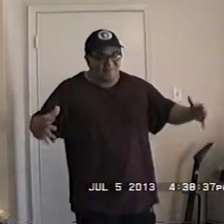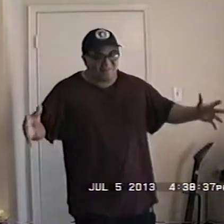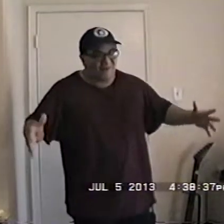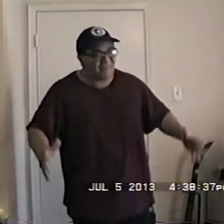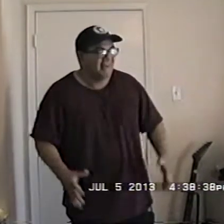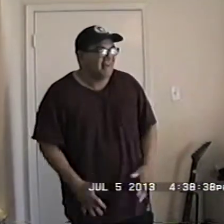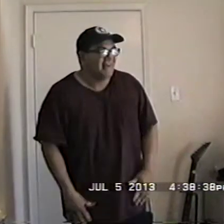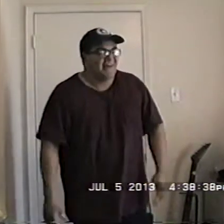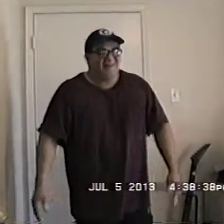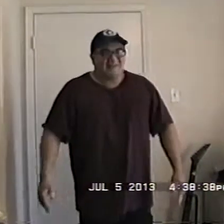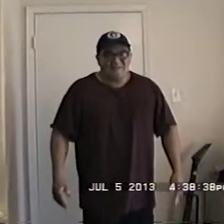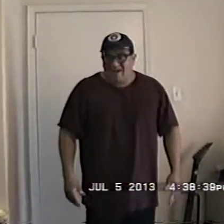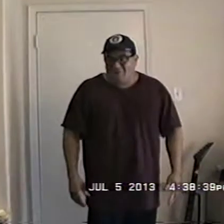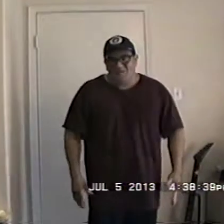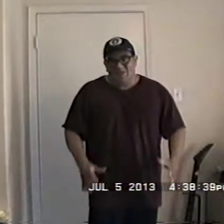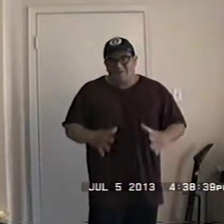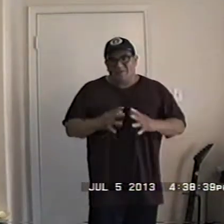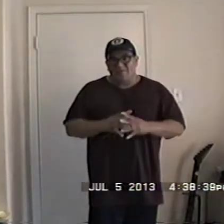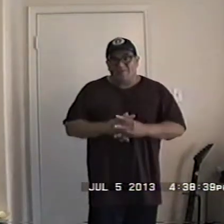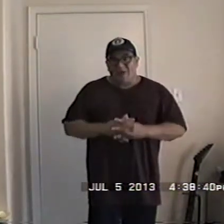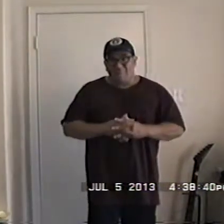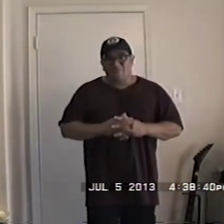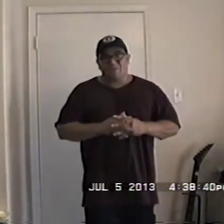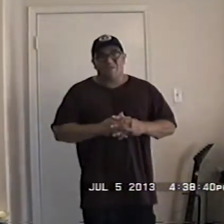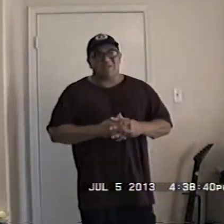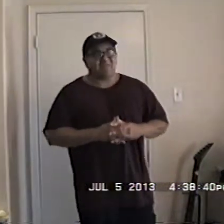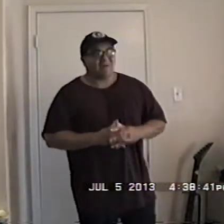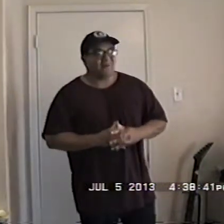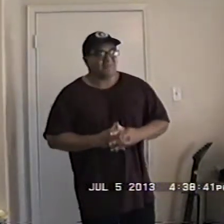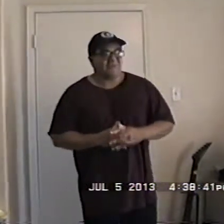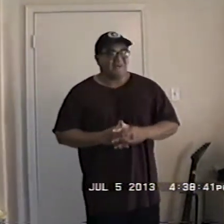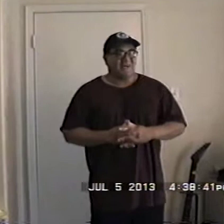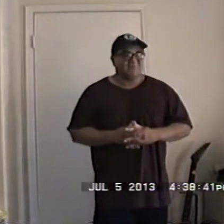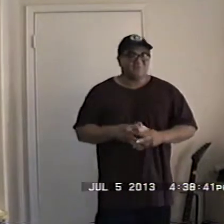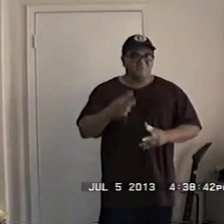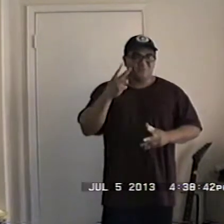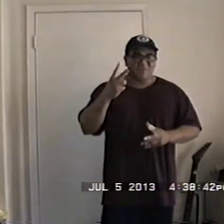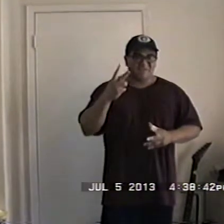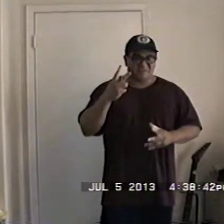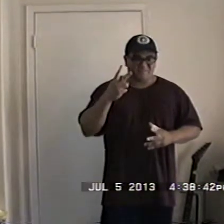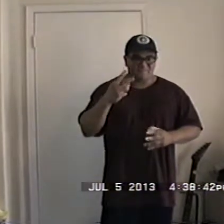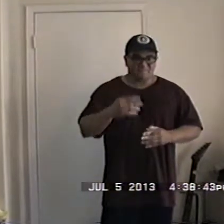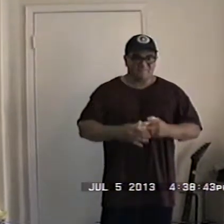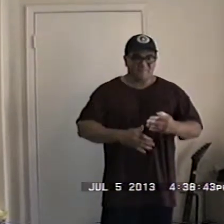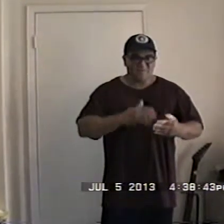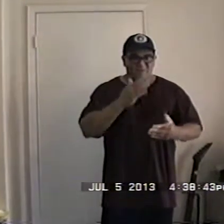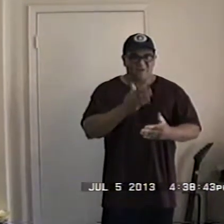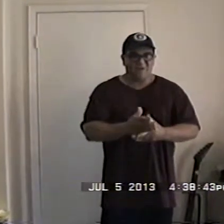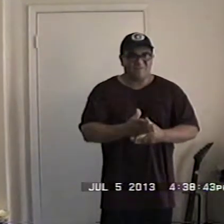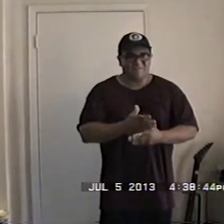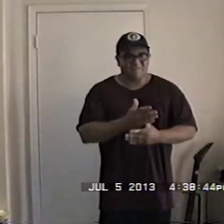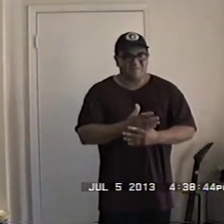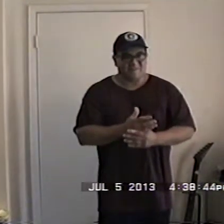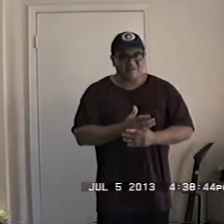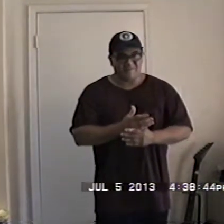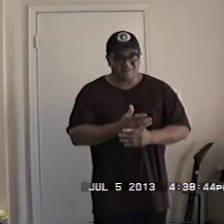all in one anyhow the topic today is about well two things the cost of college